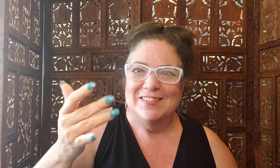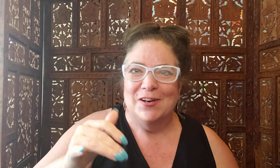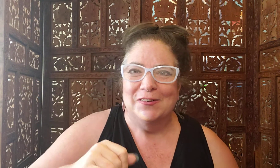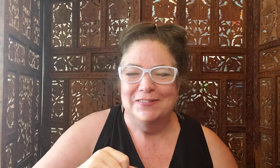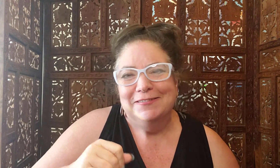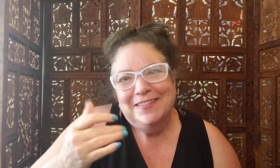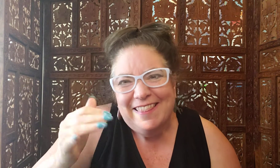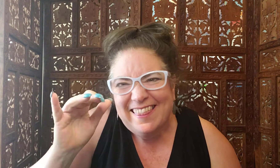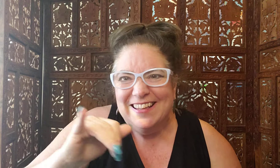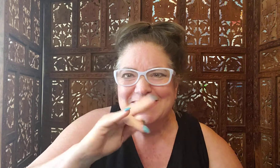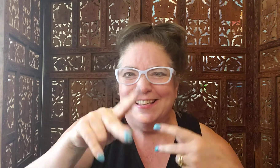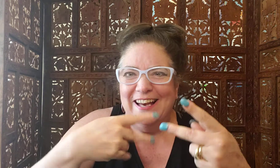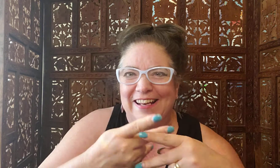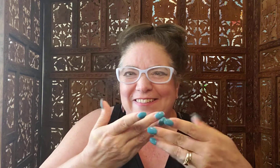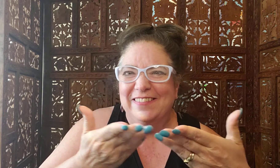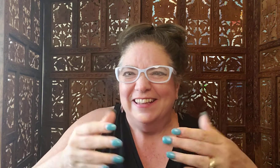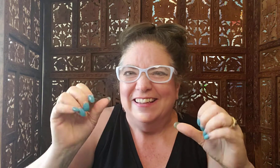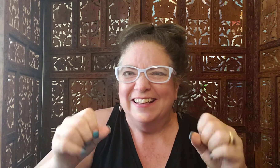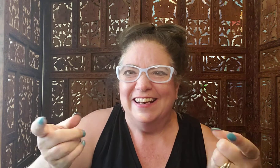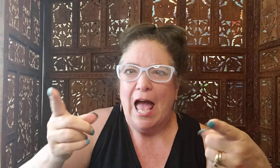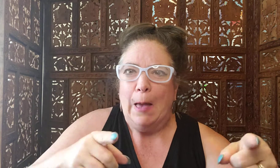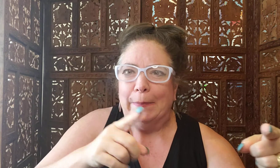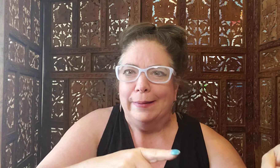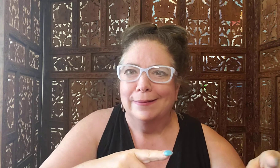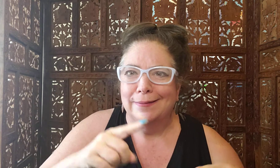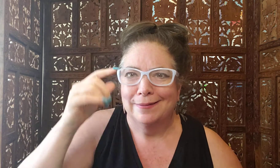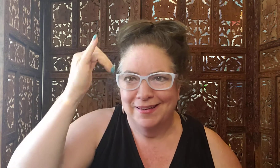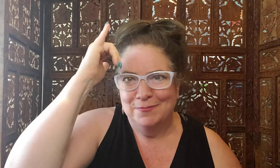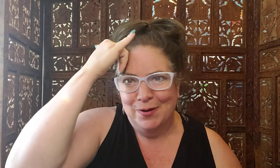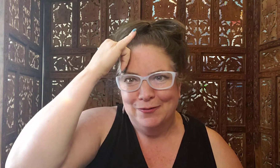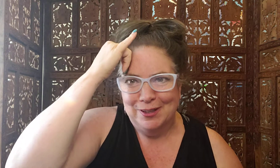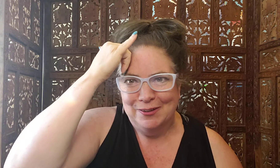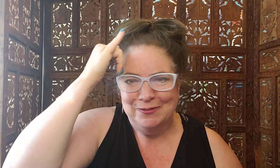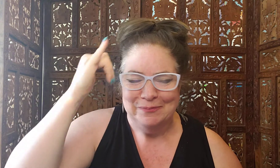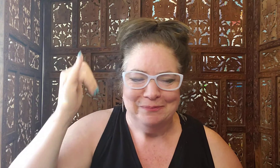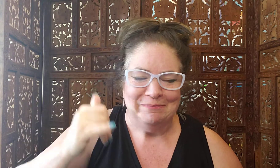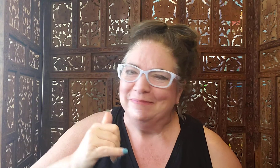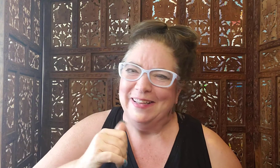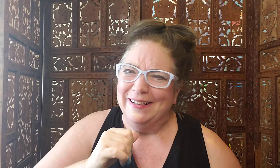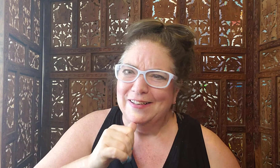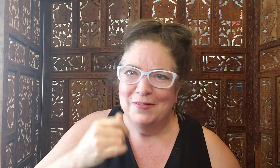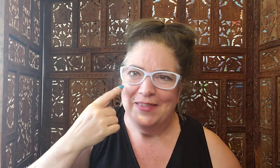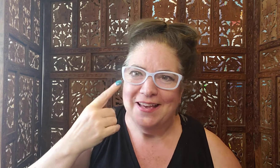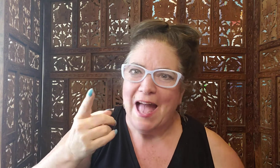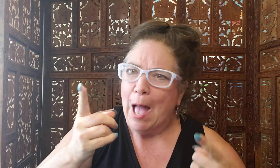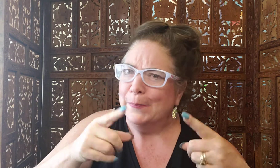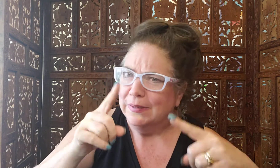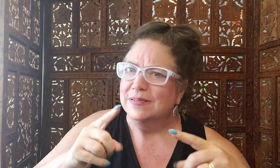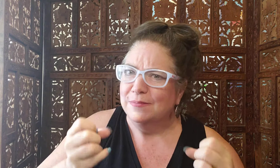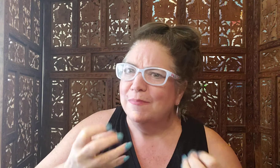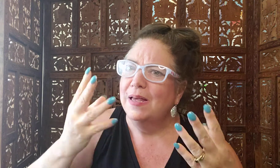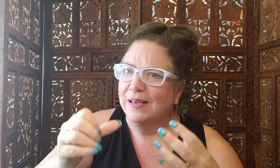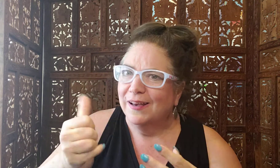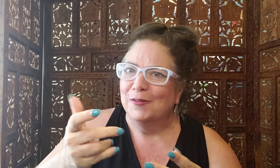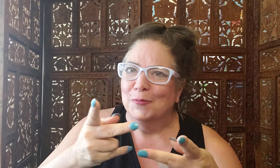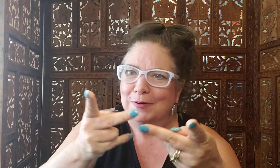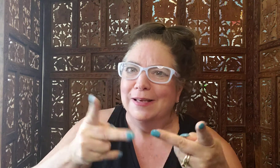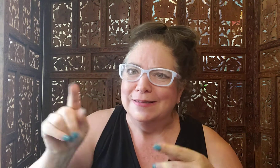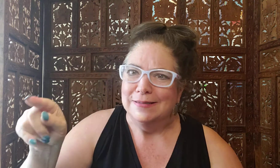So that's the kind of thing that can happen in Buffalo that I don't think happens in many other places